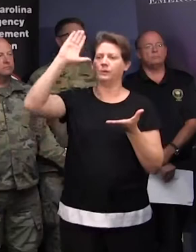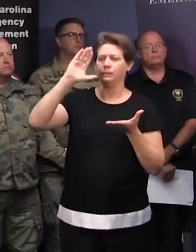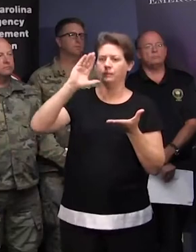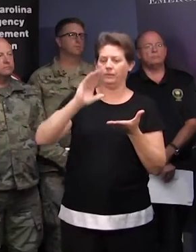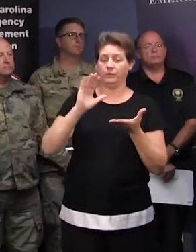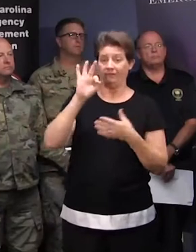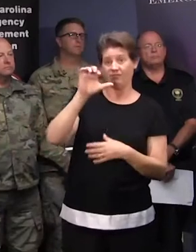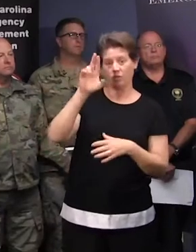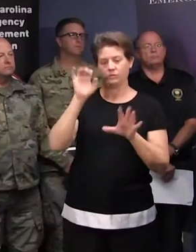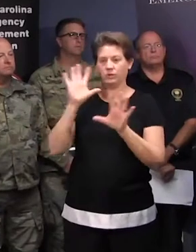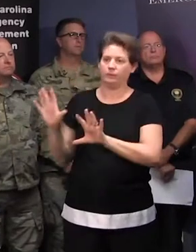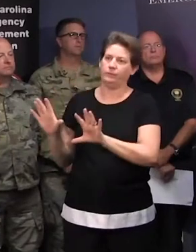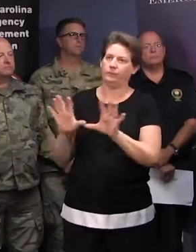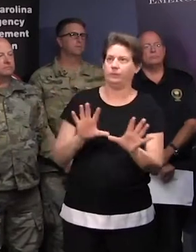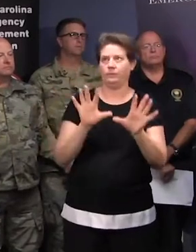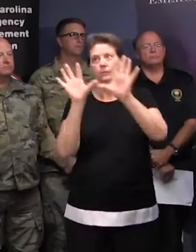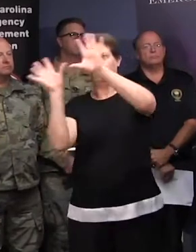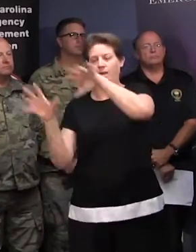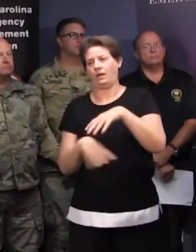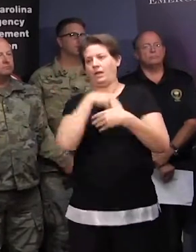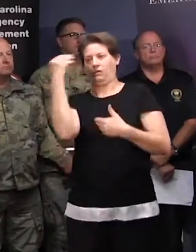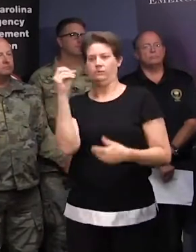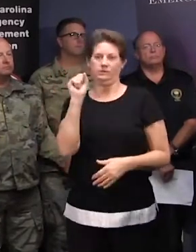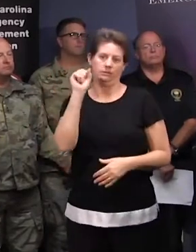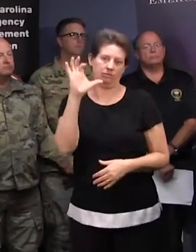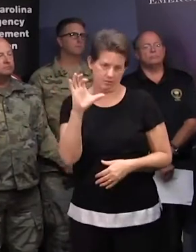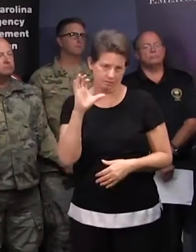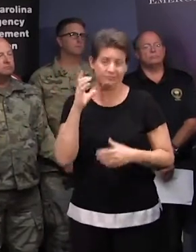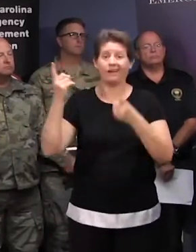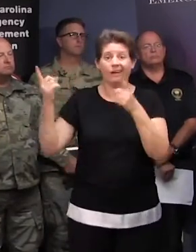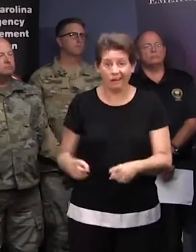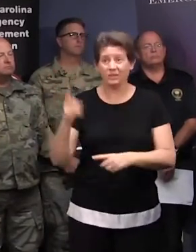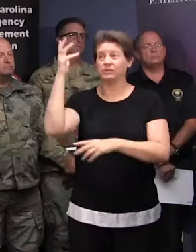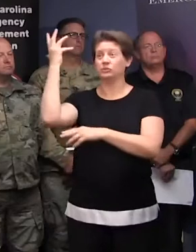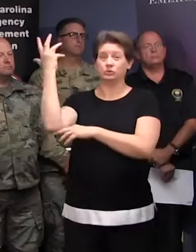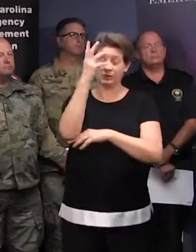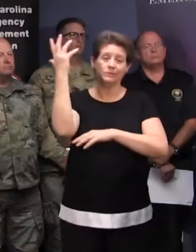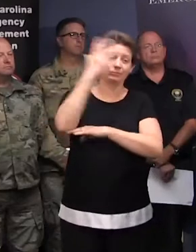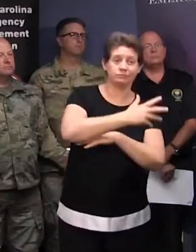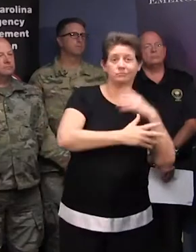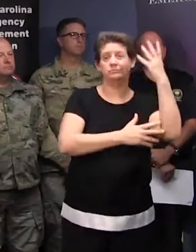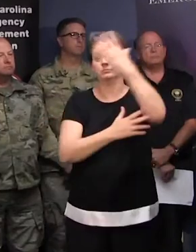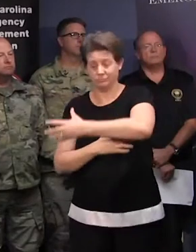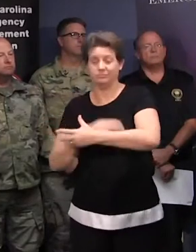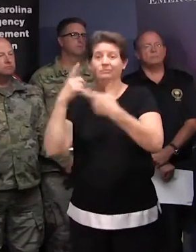out of the state. These winds will likely result in downed trees and power outages across many parts of our state.